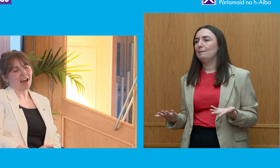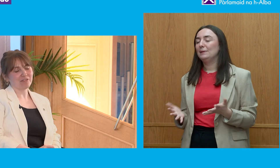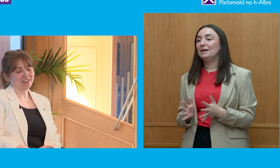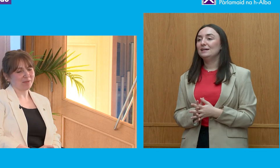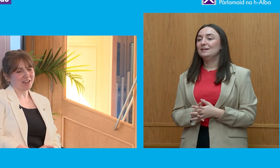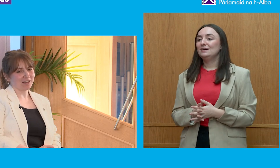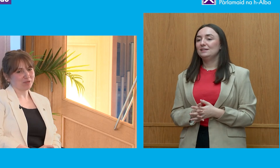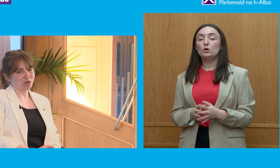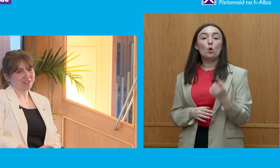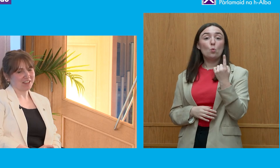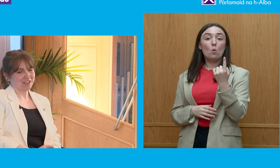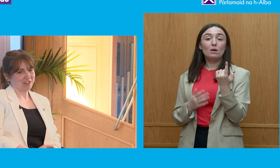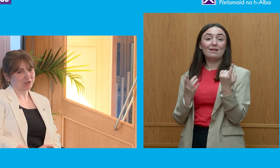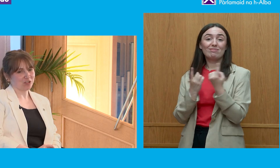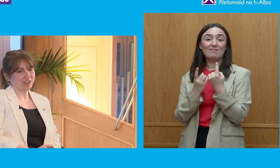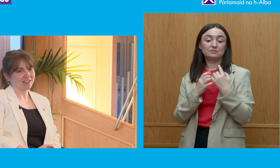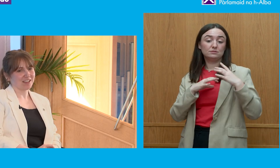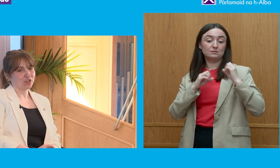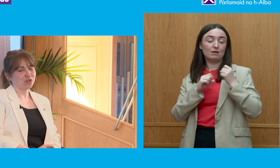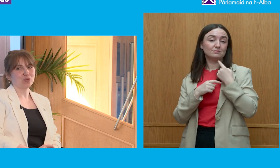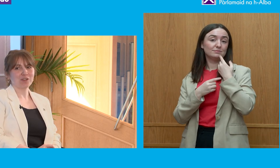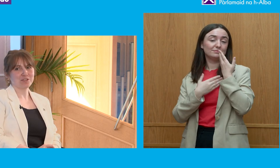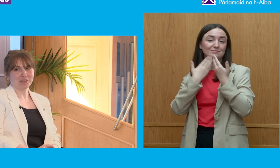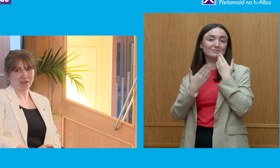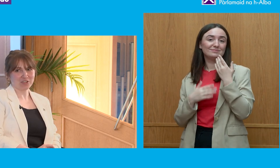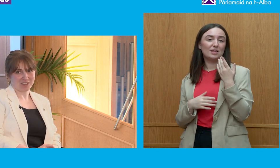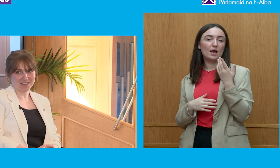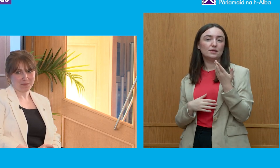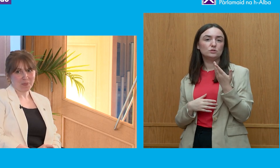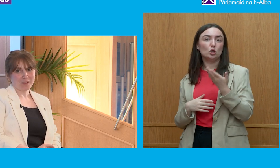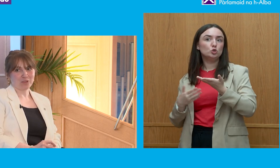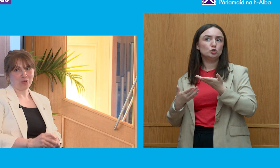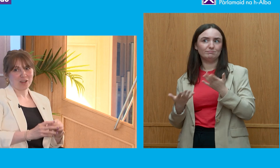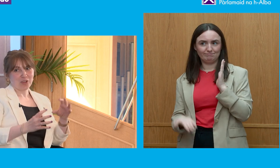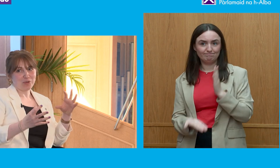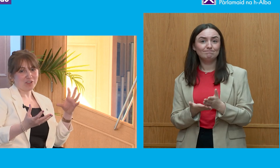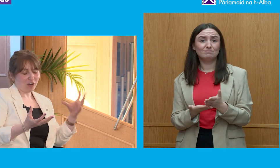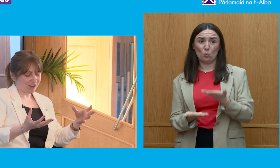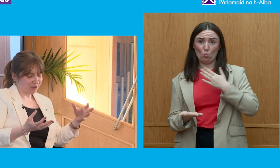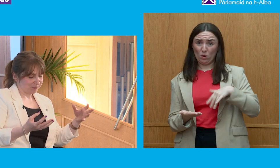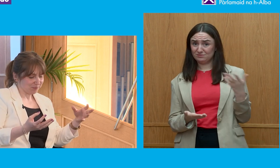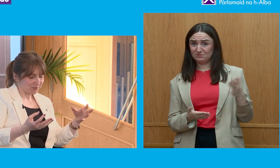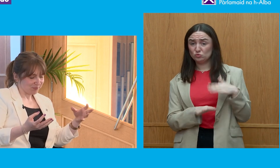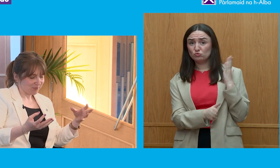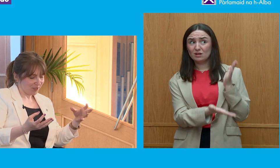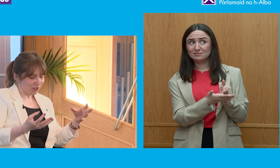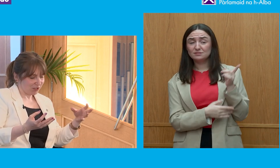One caveat I might add before I start answering this question is, do you want to build back trust? So we've got,